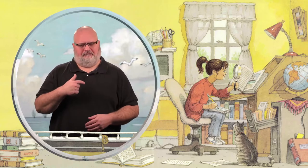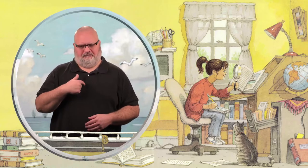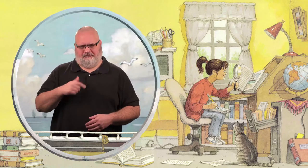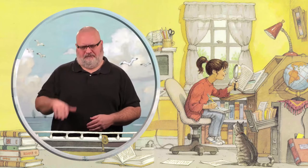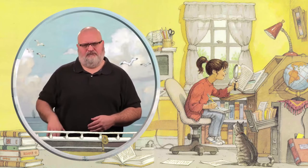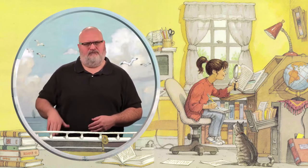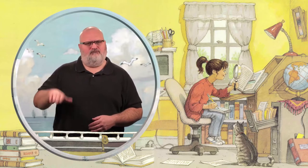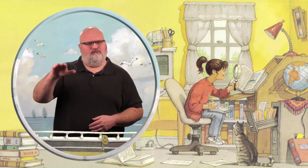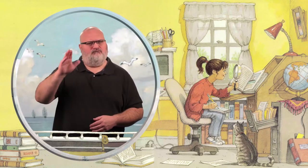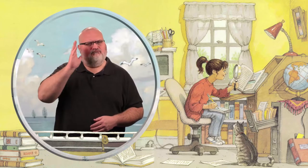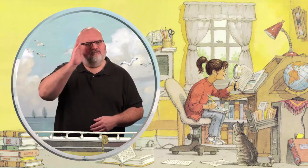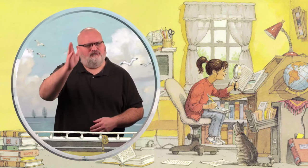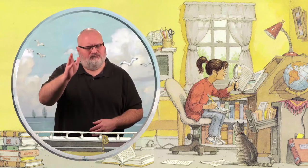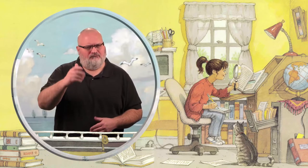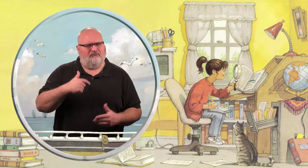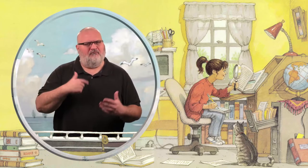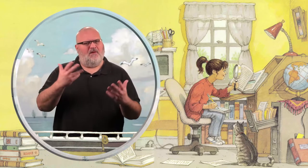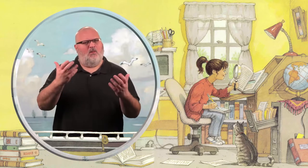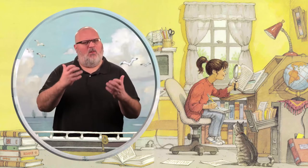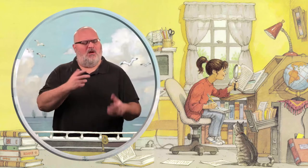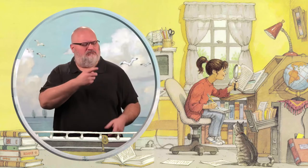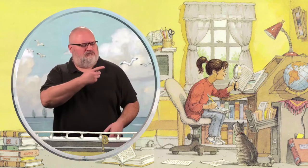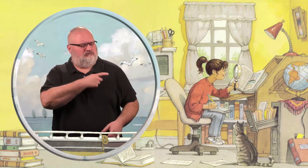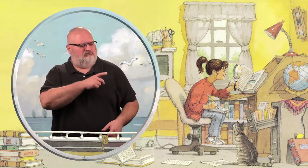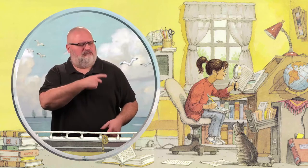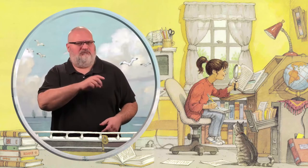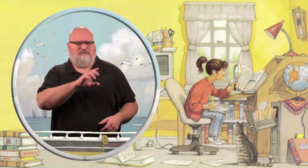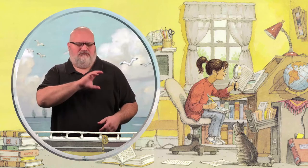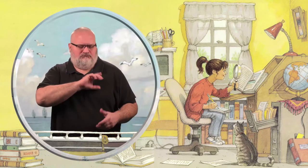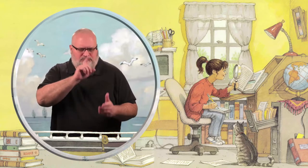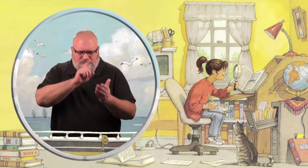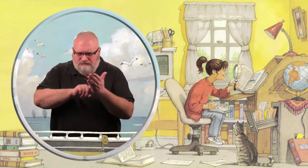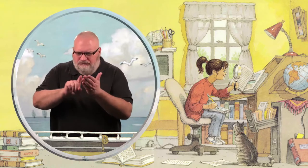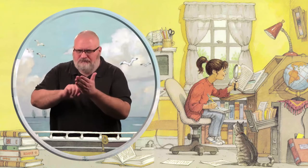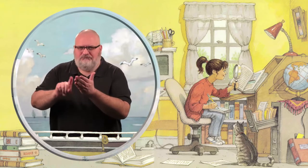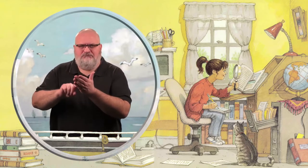When I grow up, I want to be a detective, just like my dad.